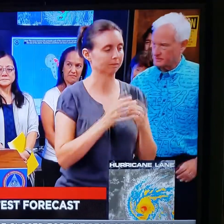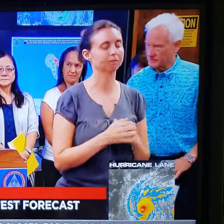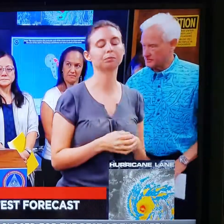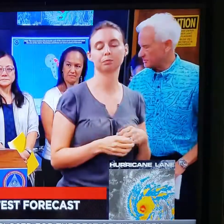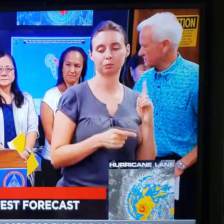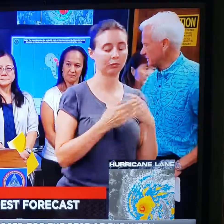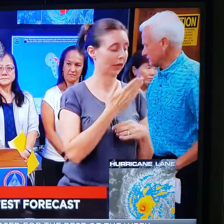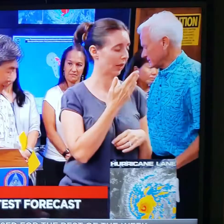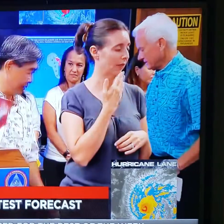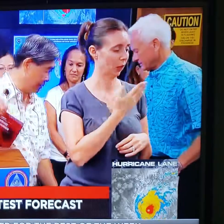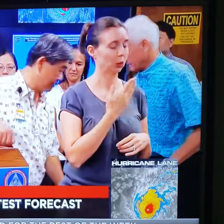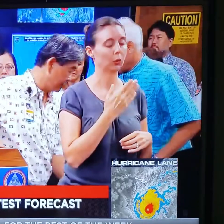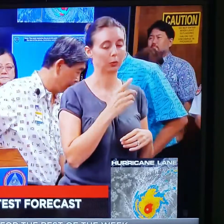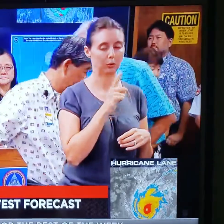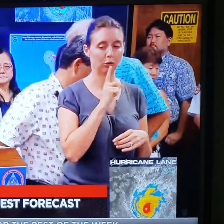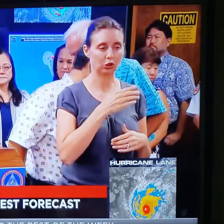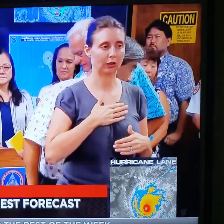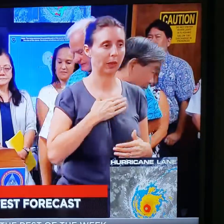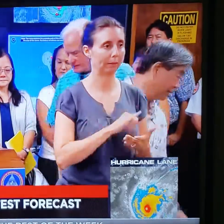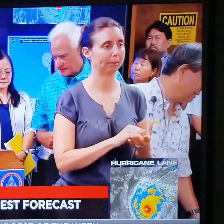Thank you. I really appreciate it.